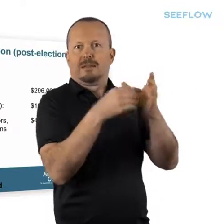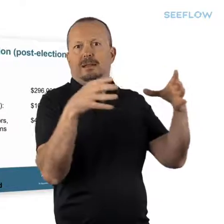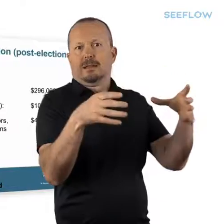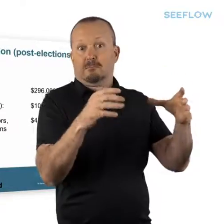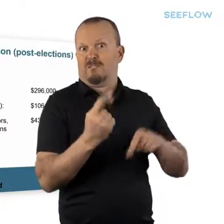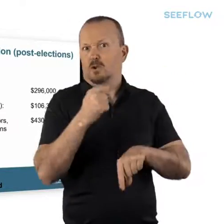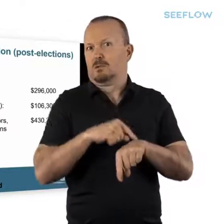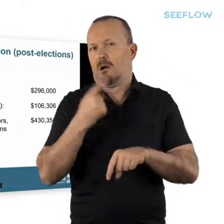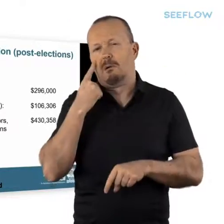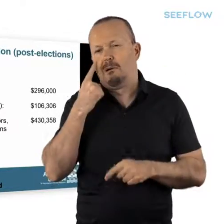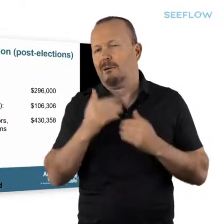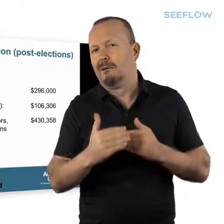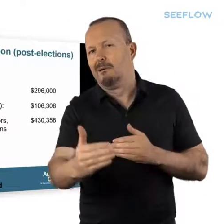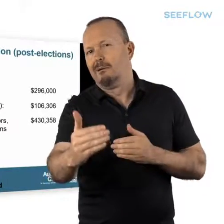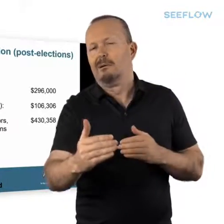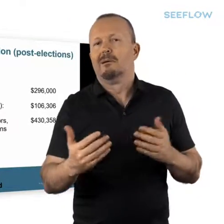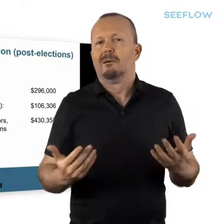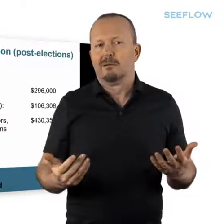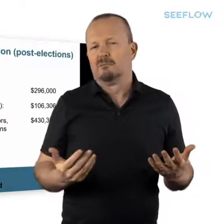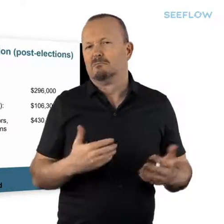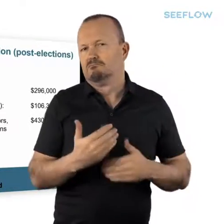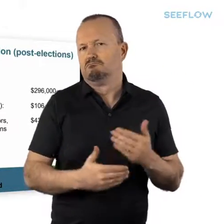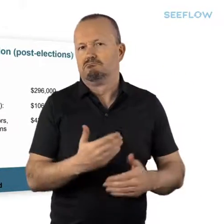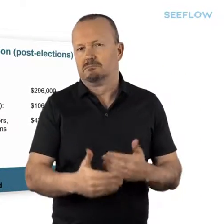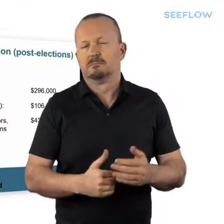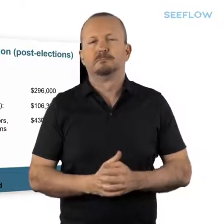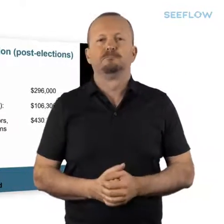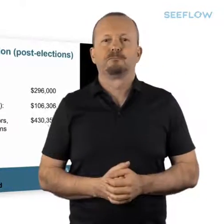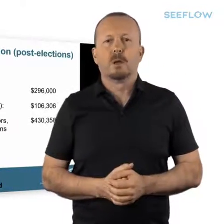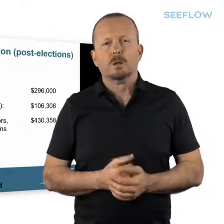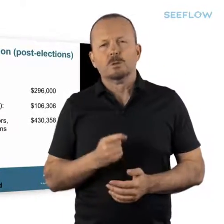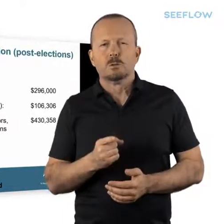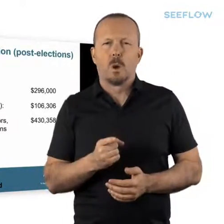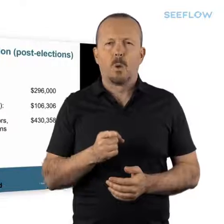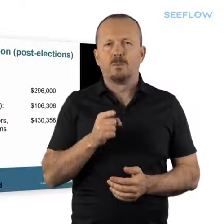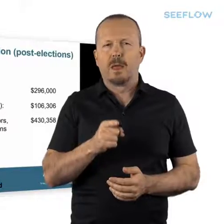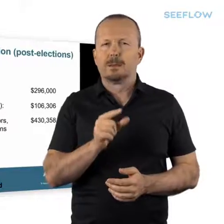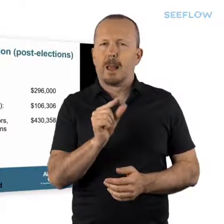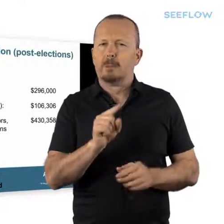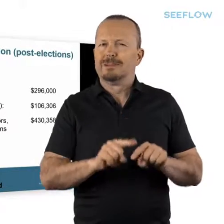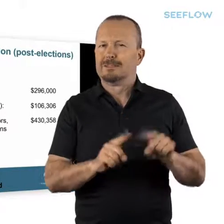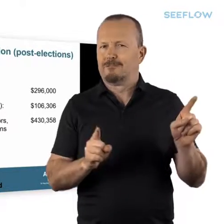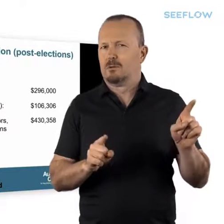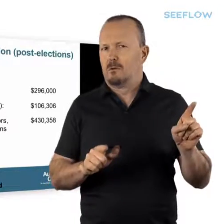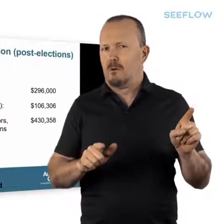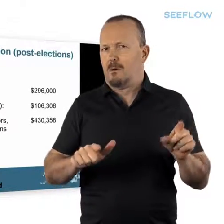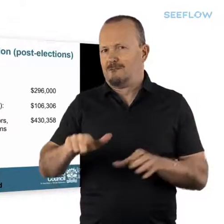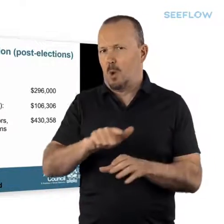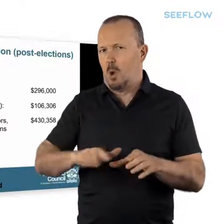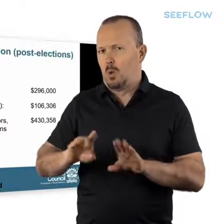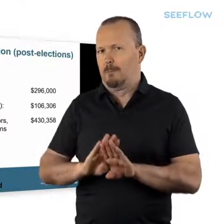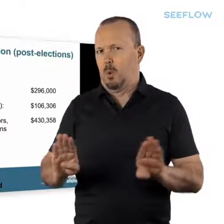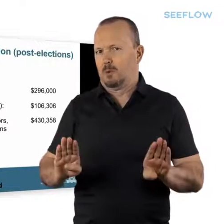to allocate extra remuneration for. So that's going to be a new system. And it's a little bit different for